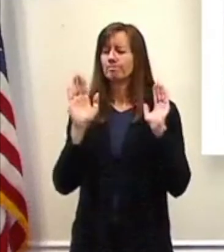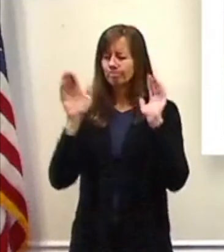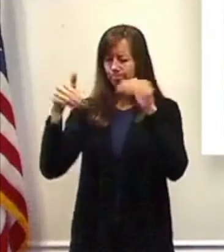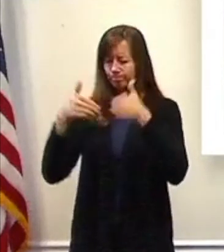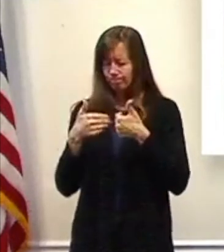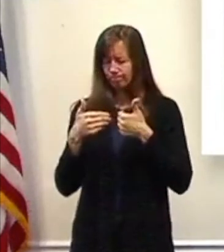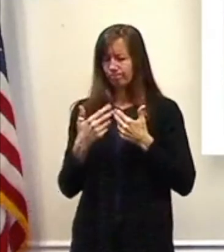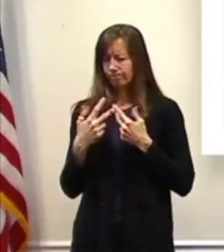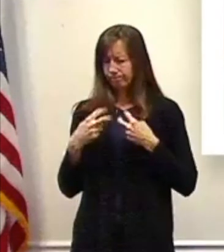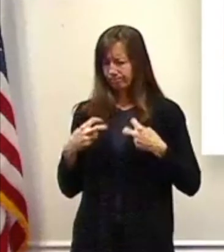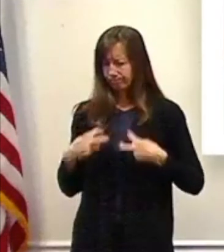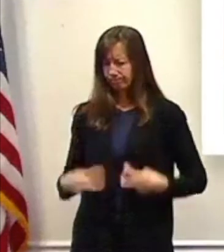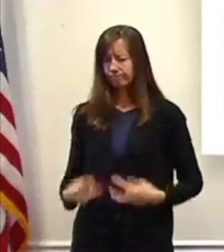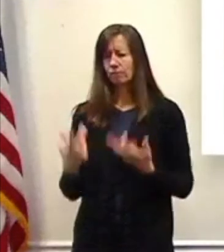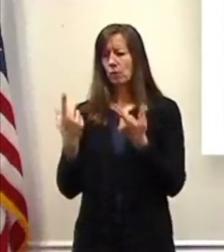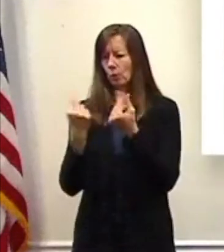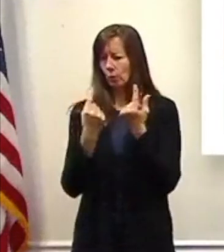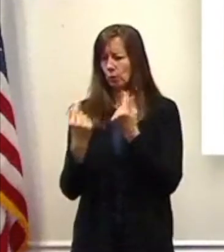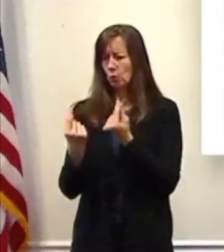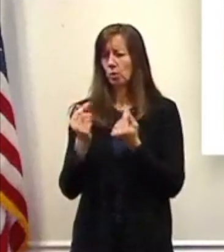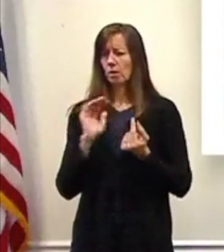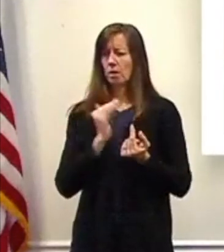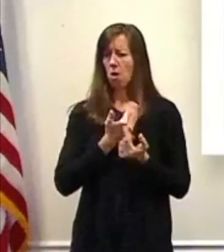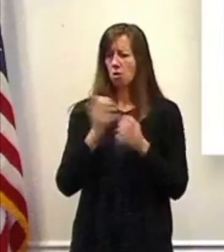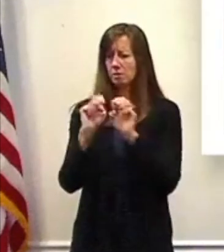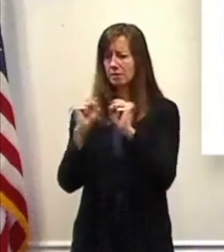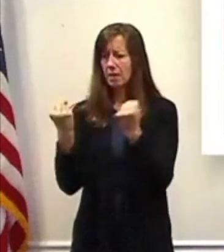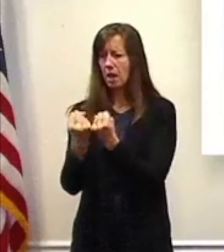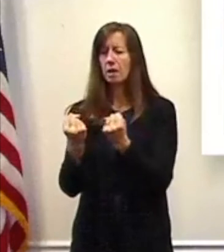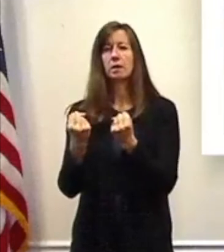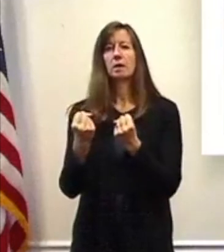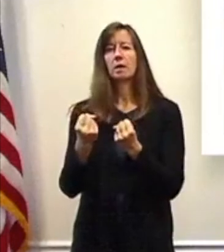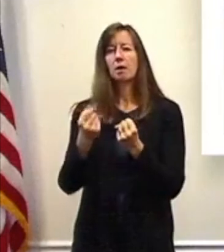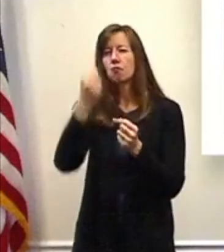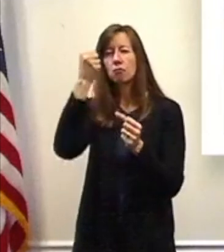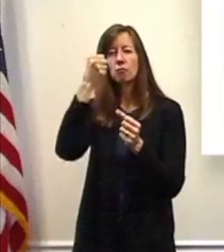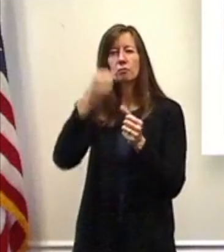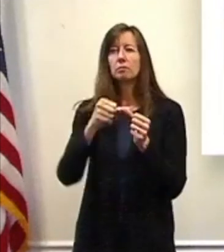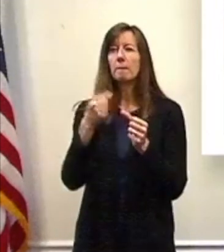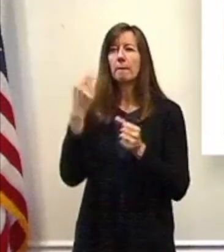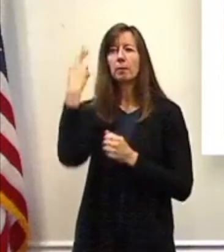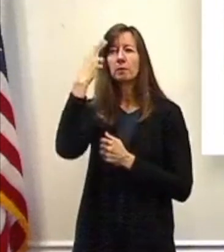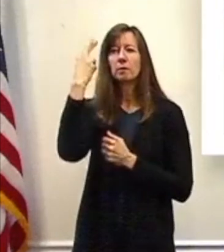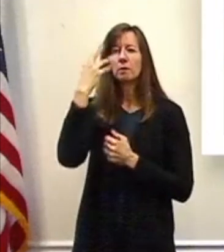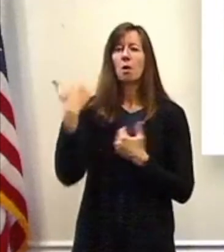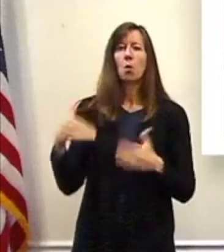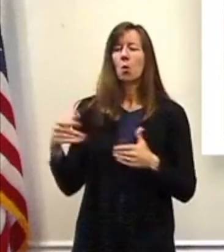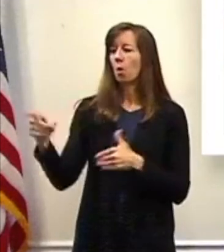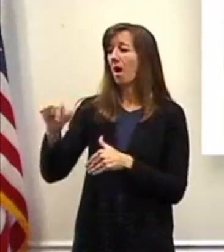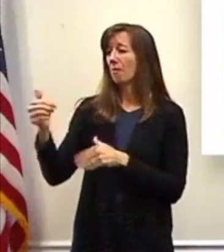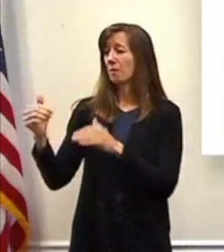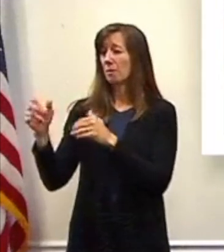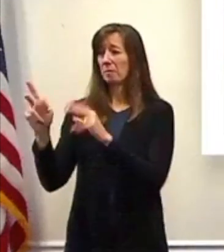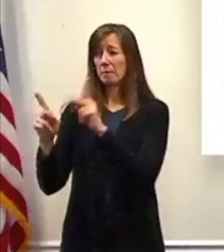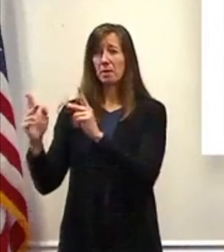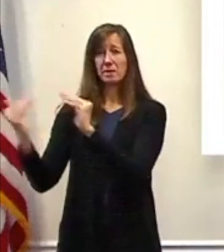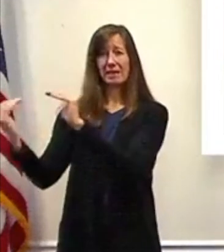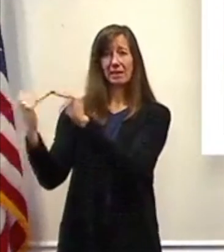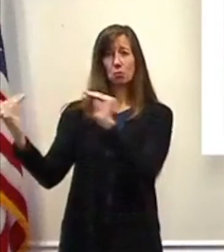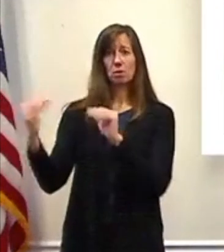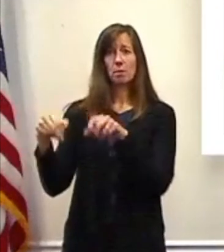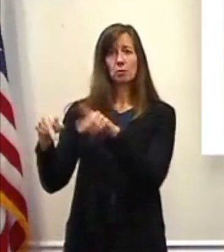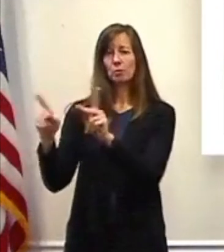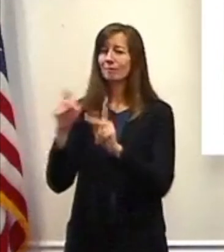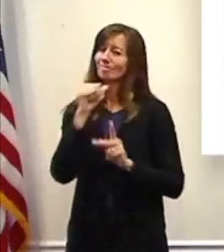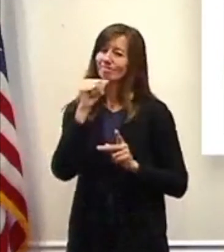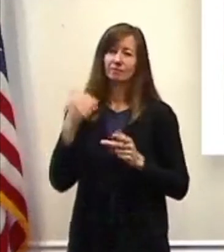society and recognize that not all people have access to equal protection of the law or equal opportunity. So we've been engaged in an